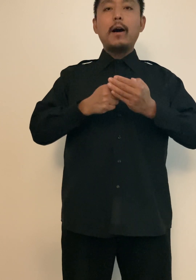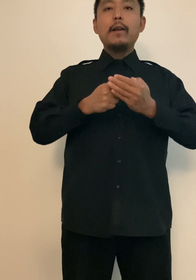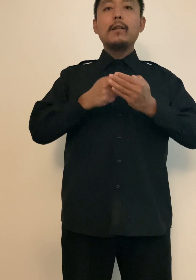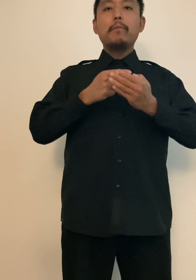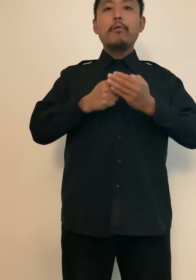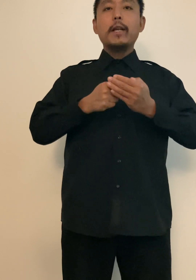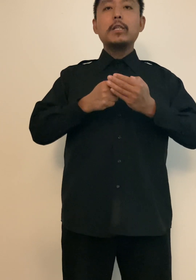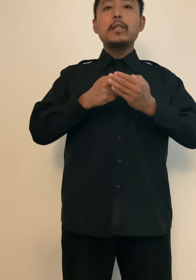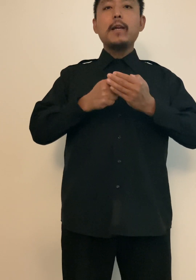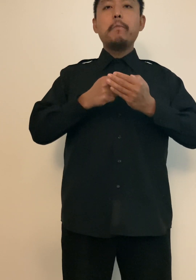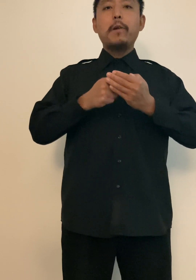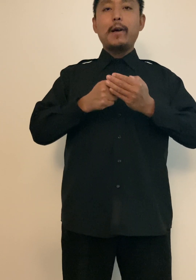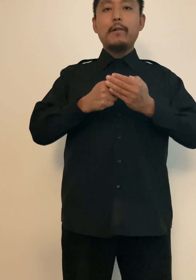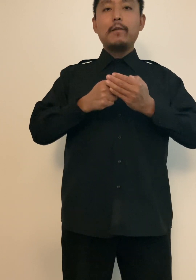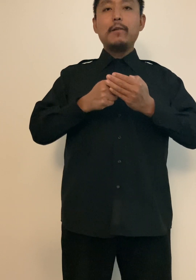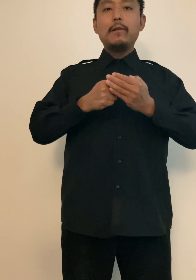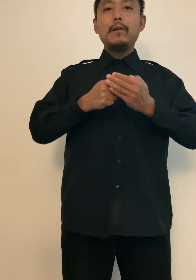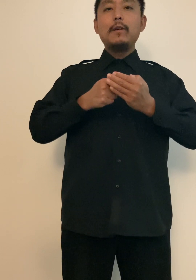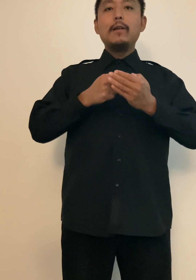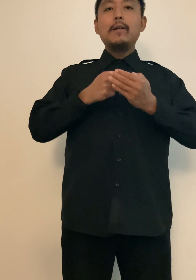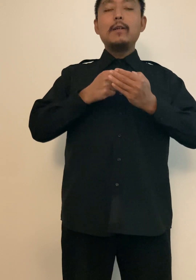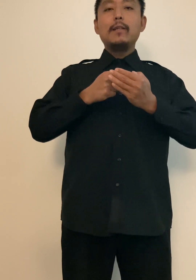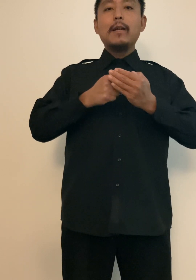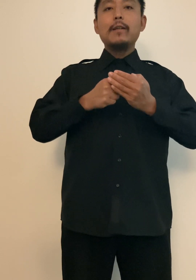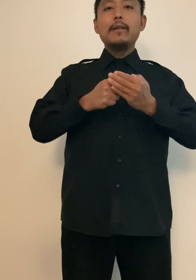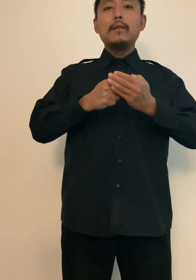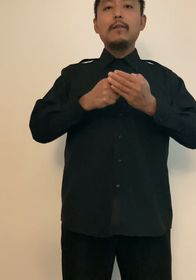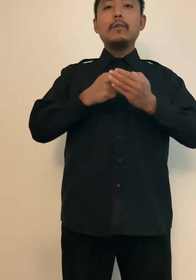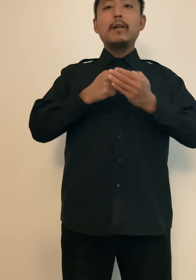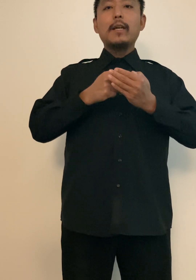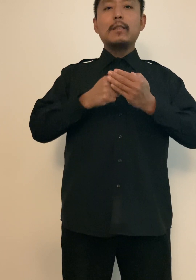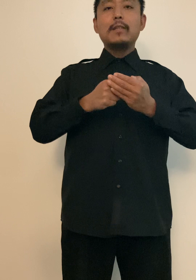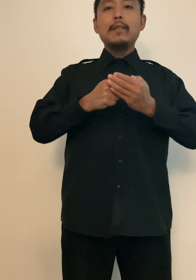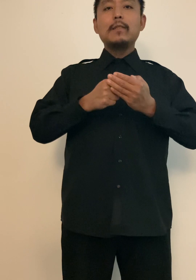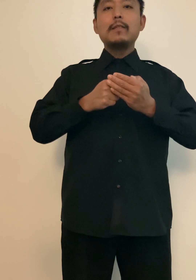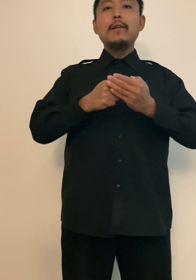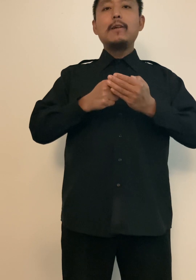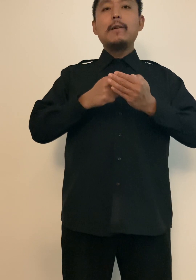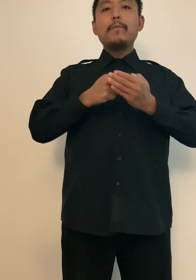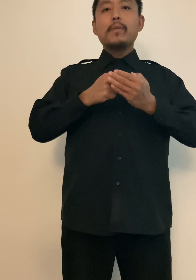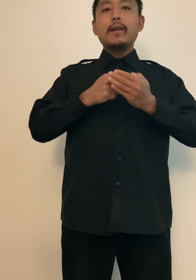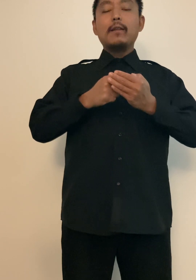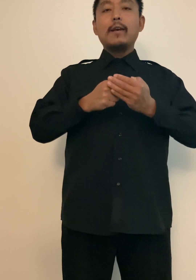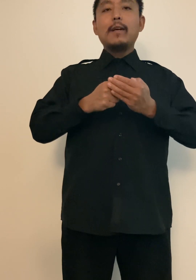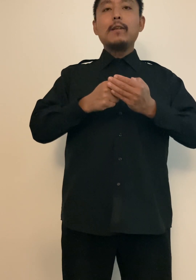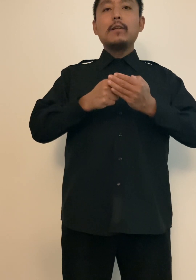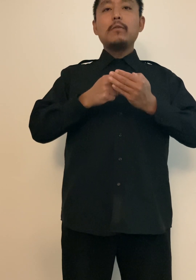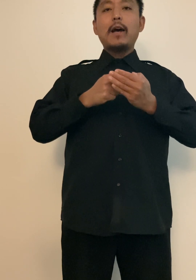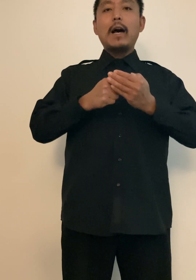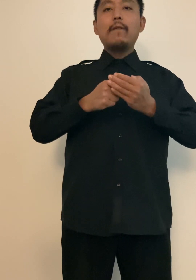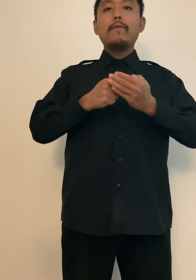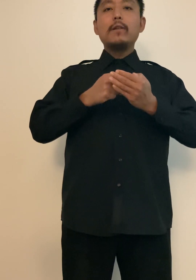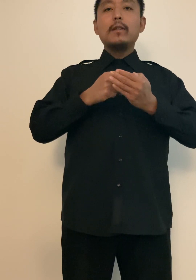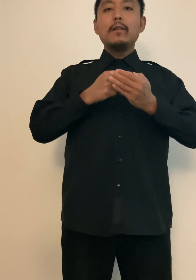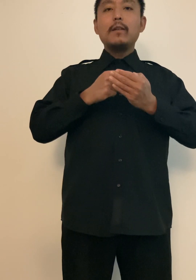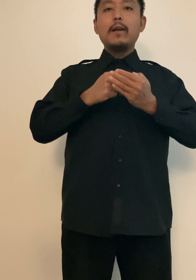the British Empire. Then, the United States, and then you have an